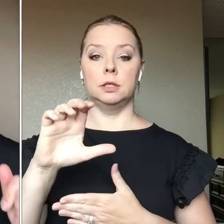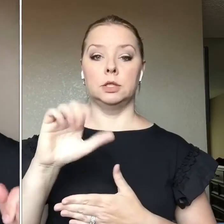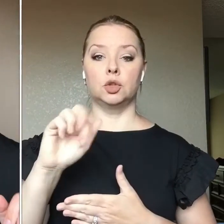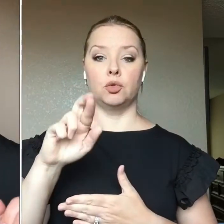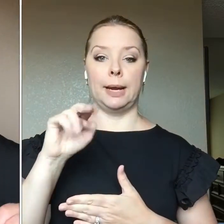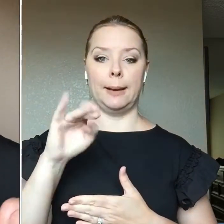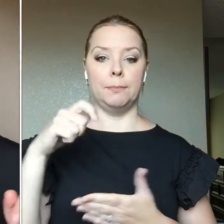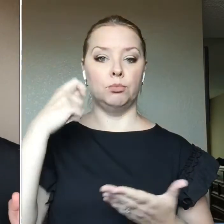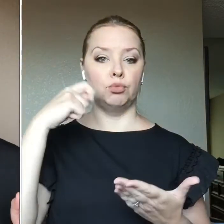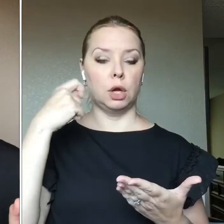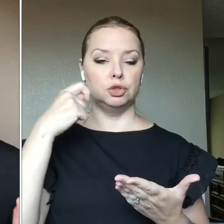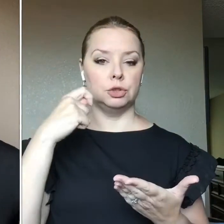As I use them